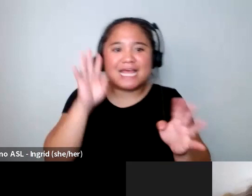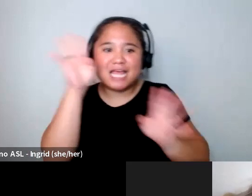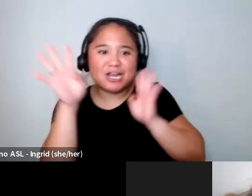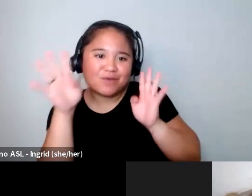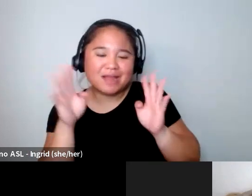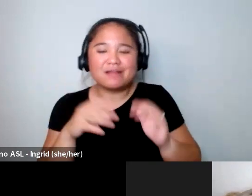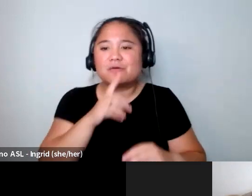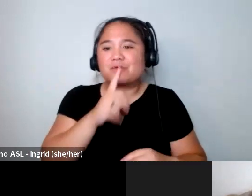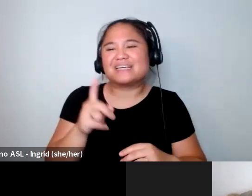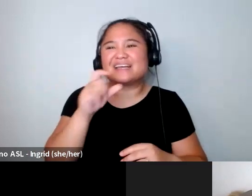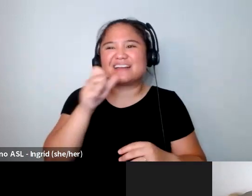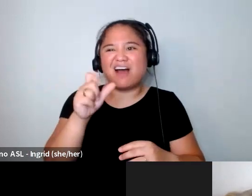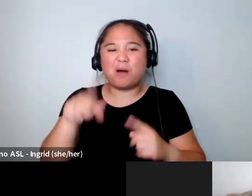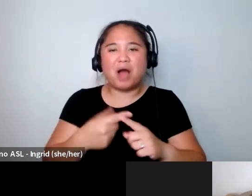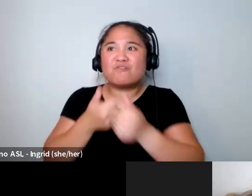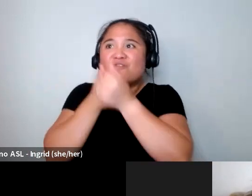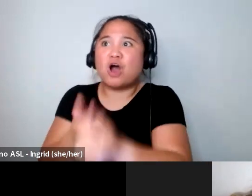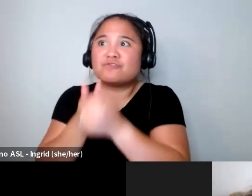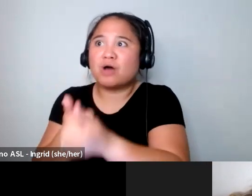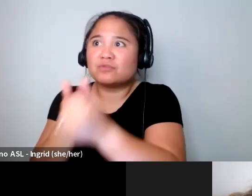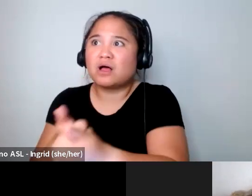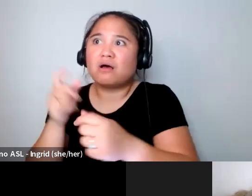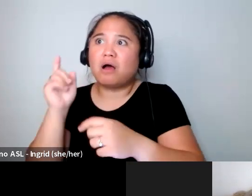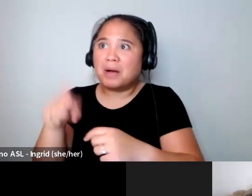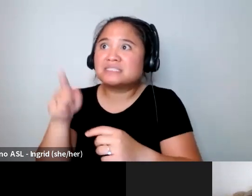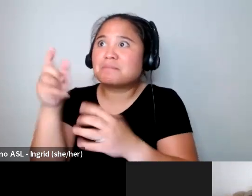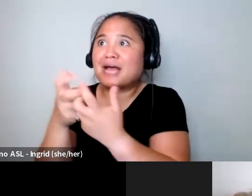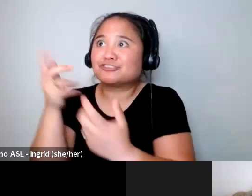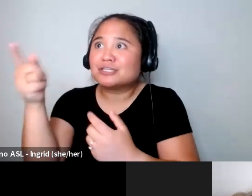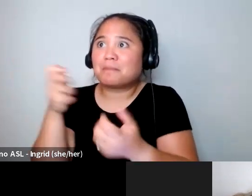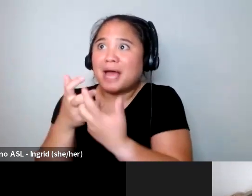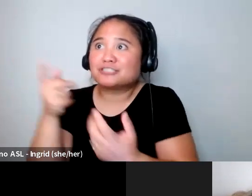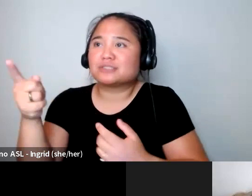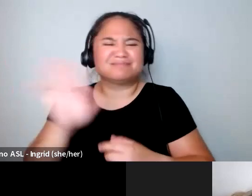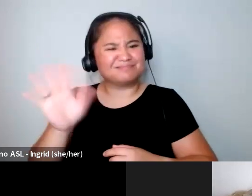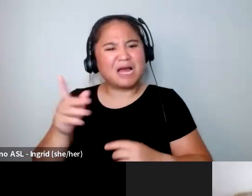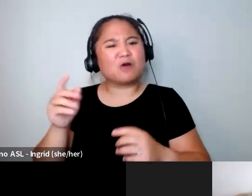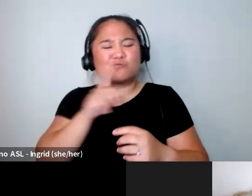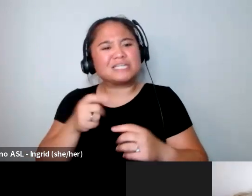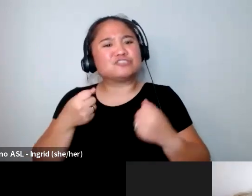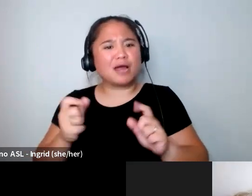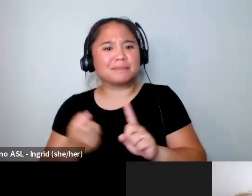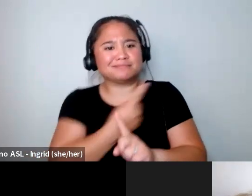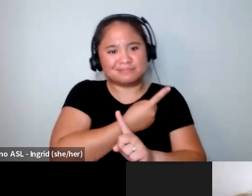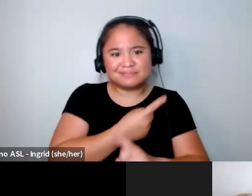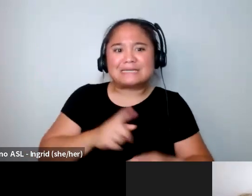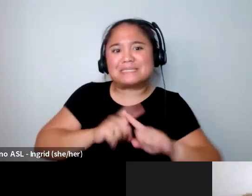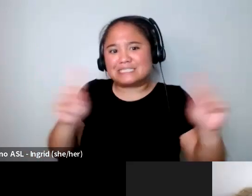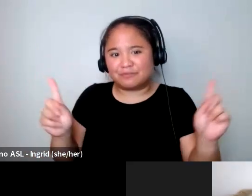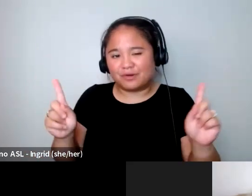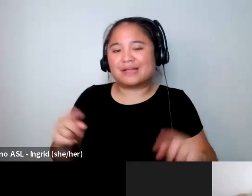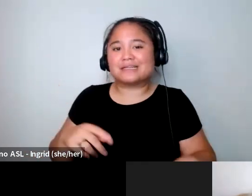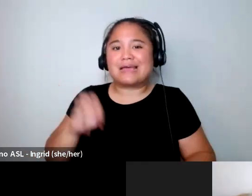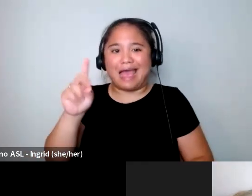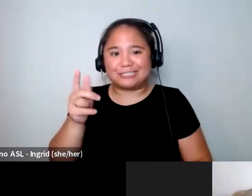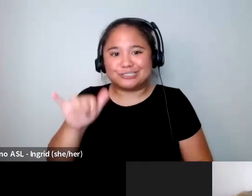less about following and a lot more about creating and being edgy and different and taking chances so the thing that